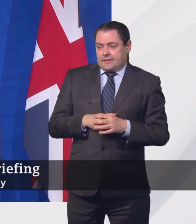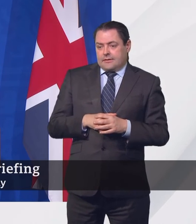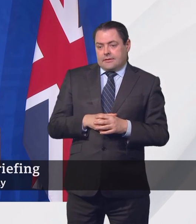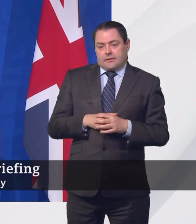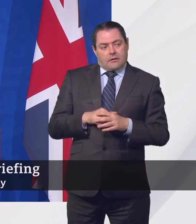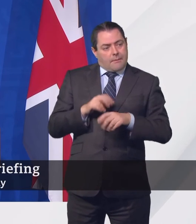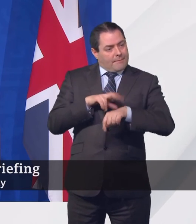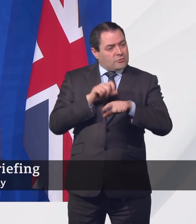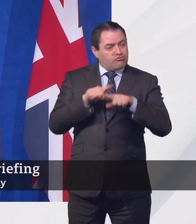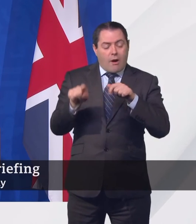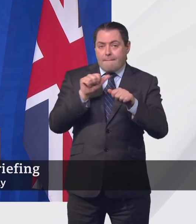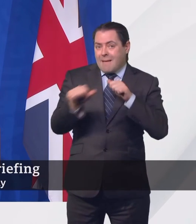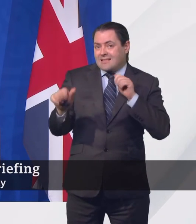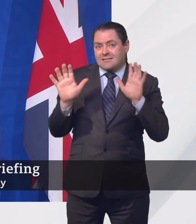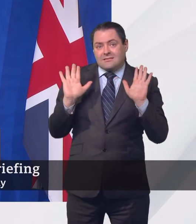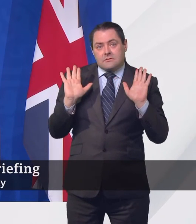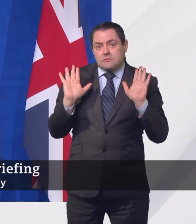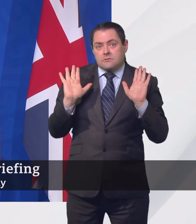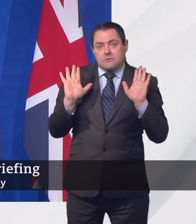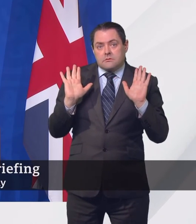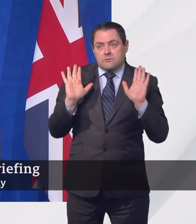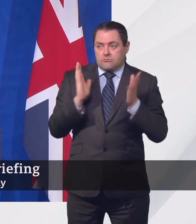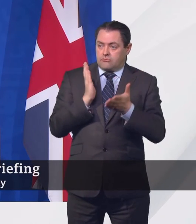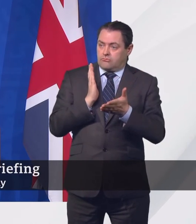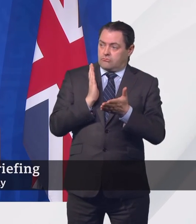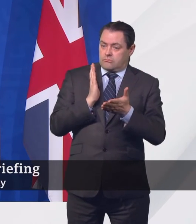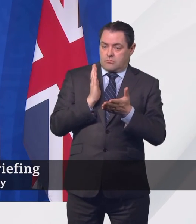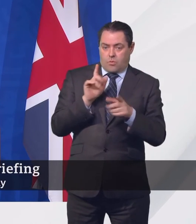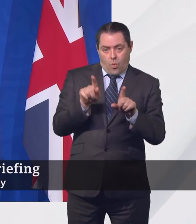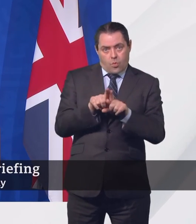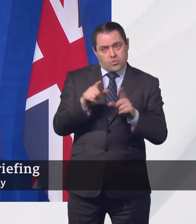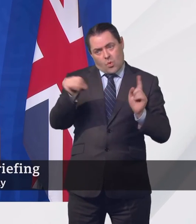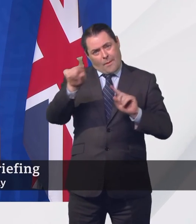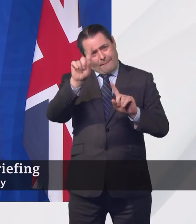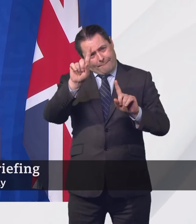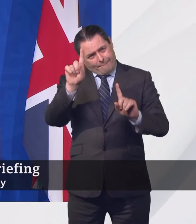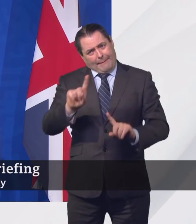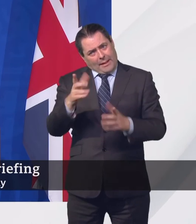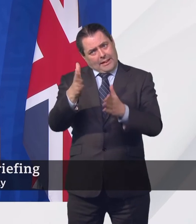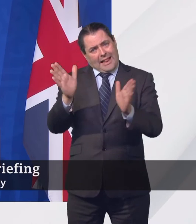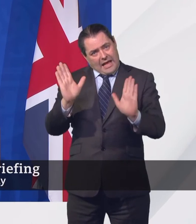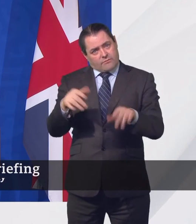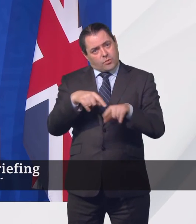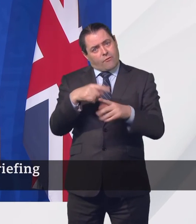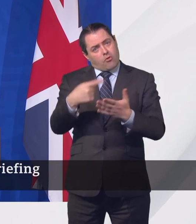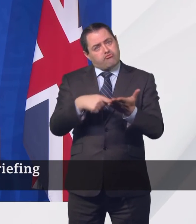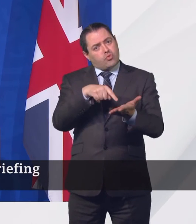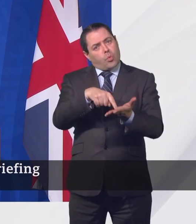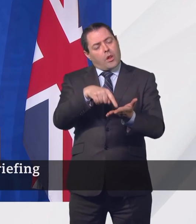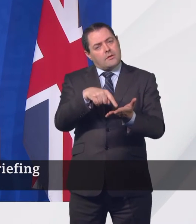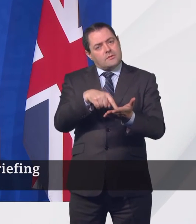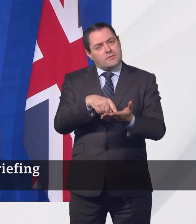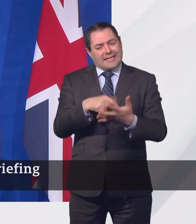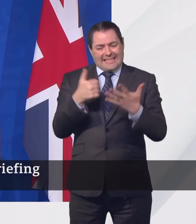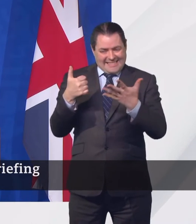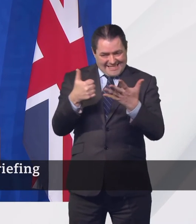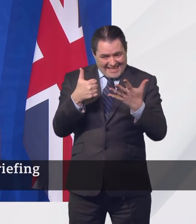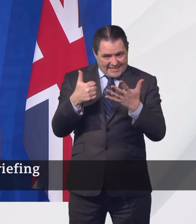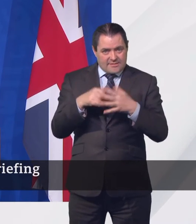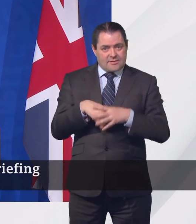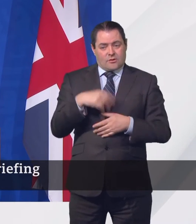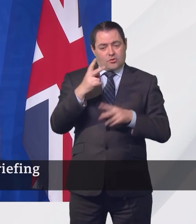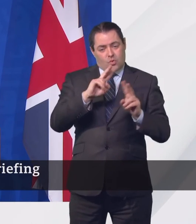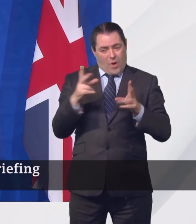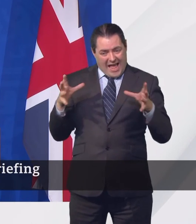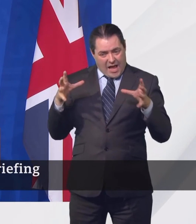more than it depends on the police, depends on general public understanding of what we've all got to do. And that, in a way,